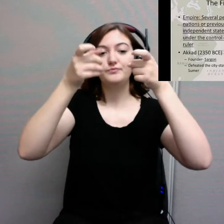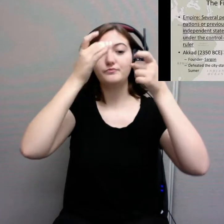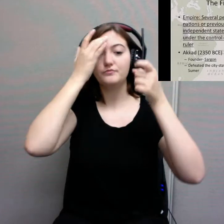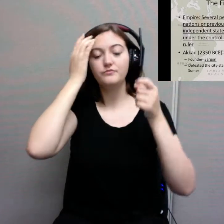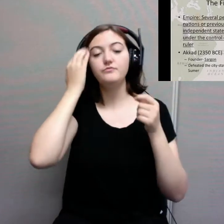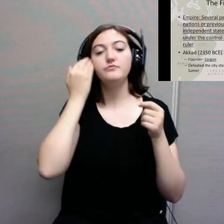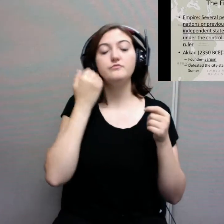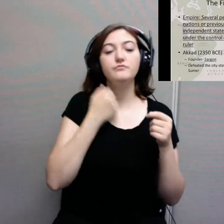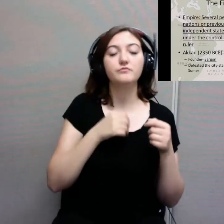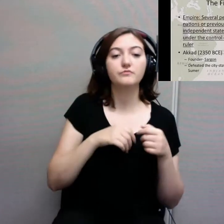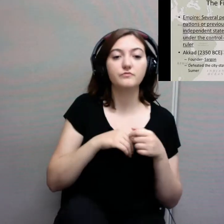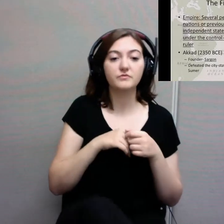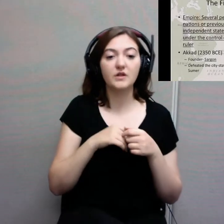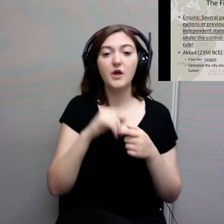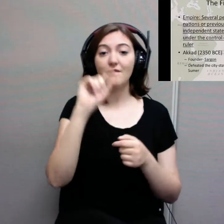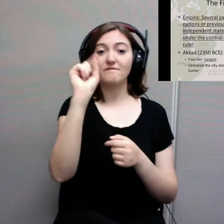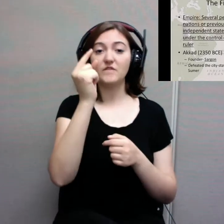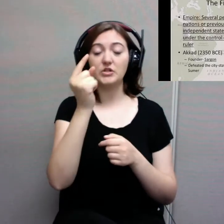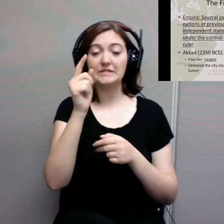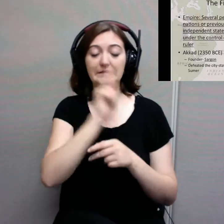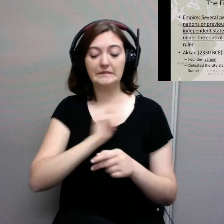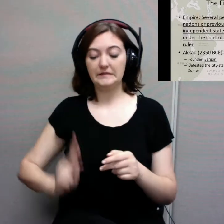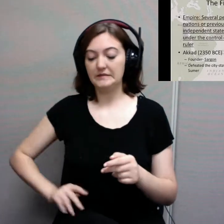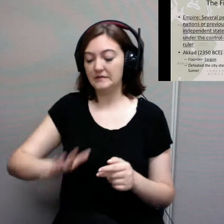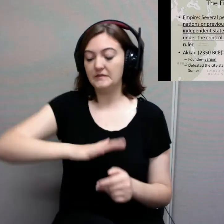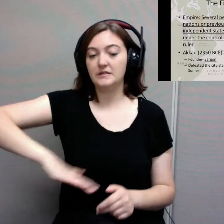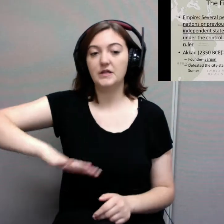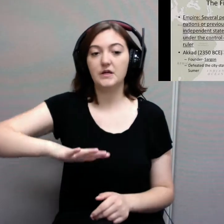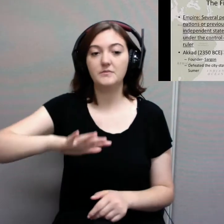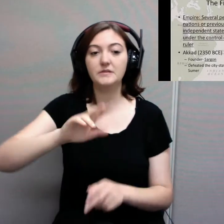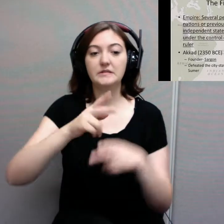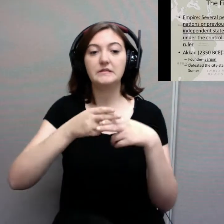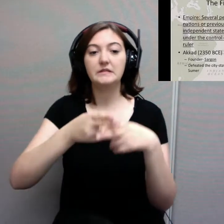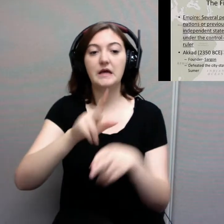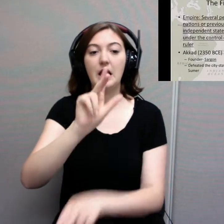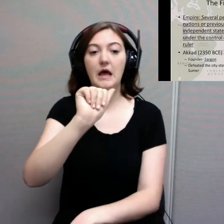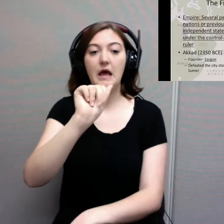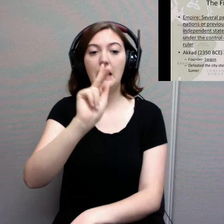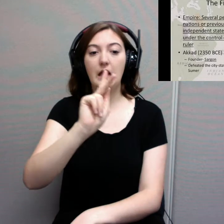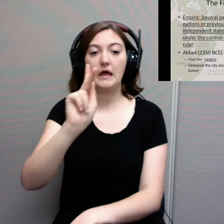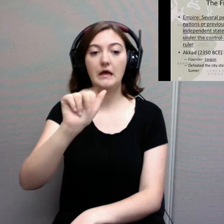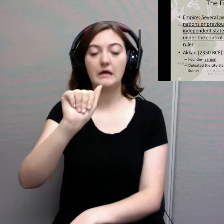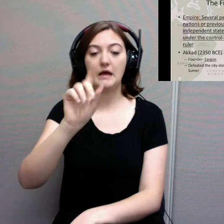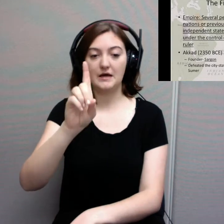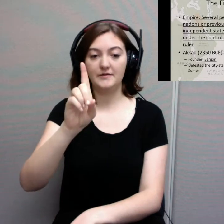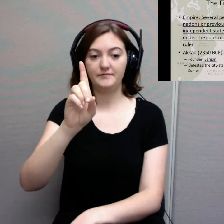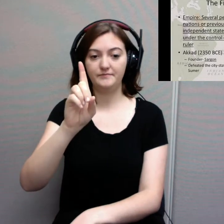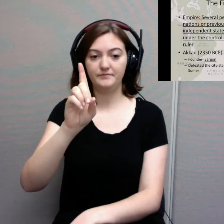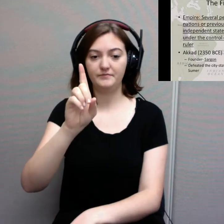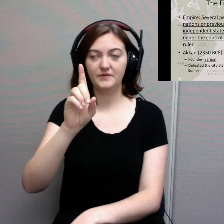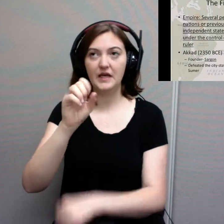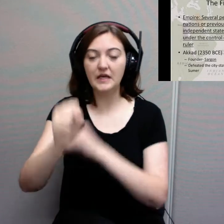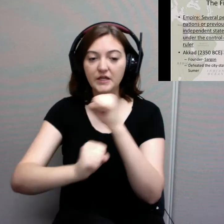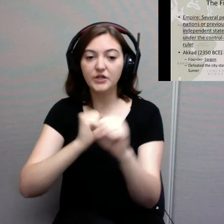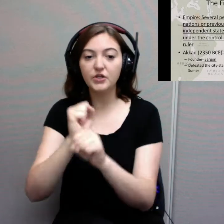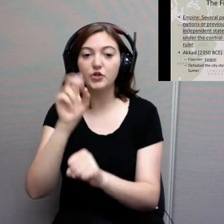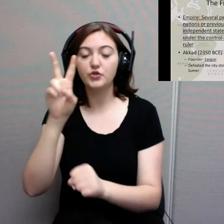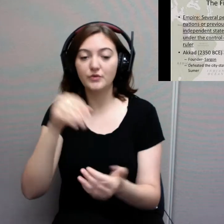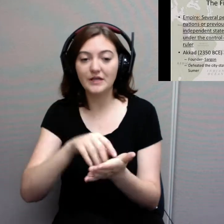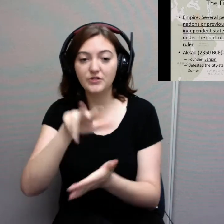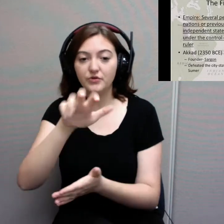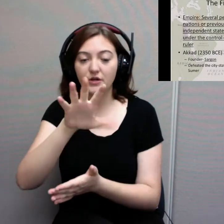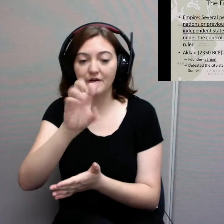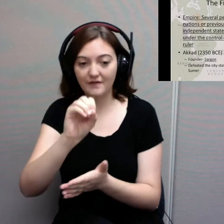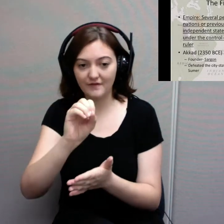Akkad. Akkad. And we find this in 2350 BCE, before Common Era. The founder of